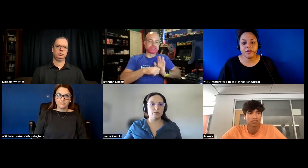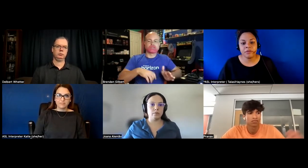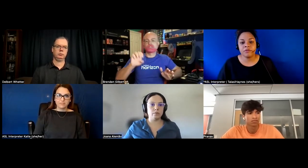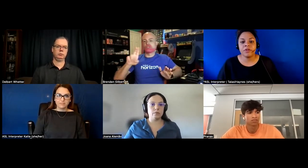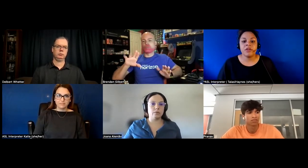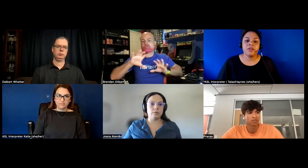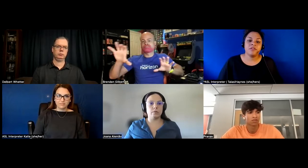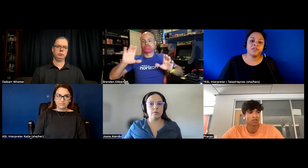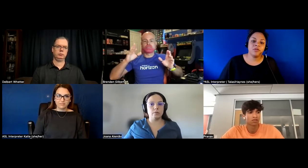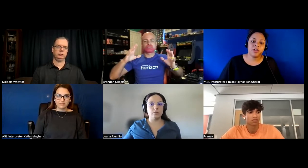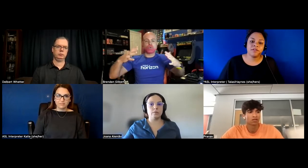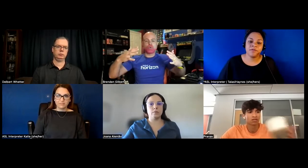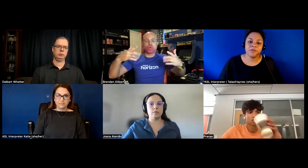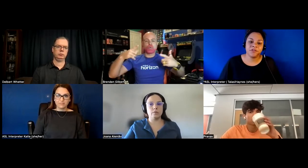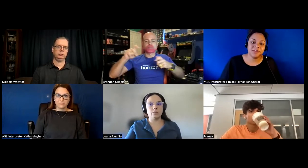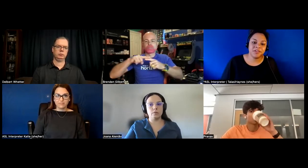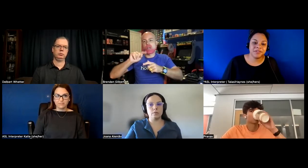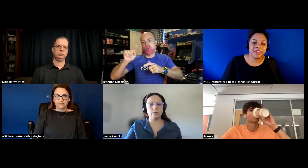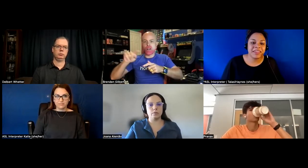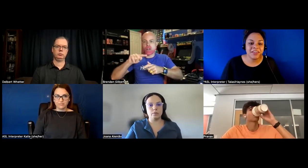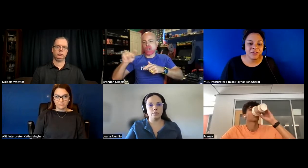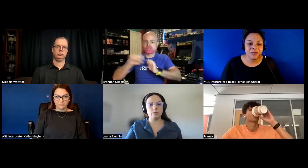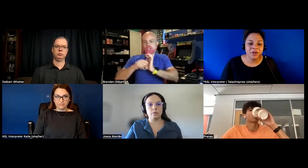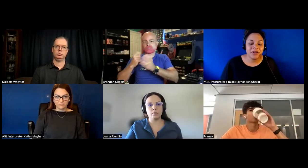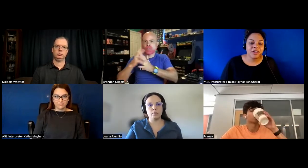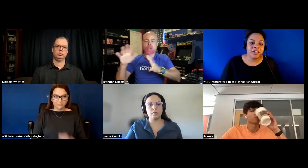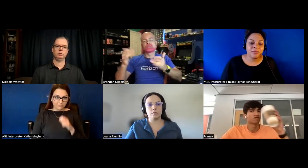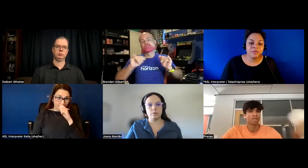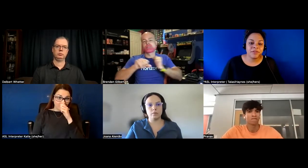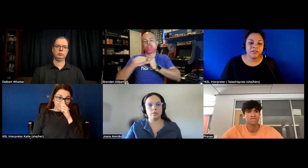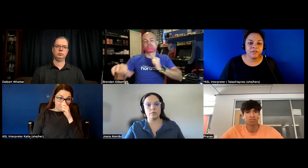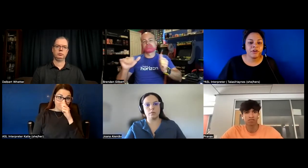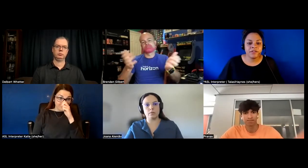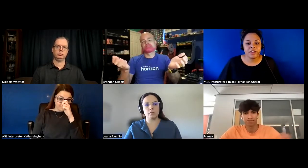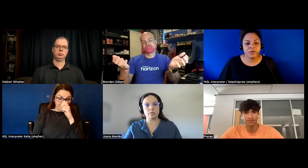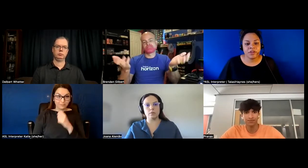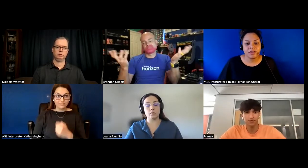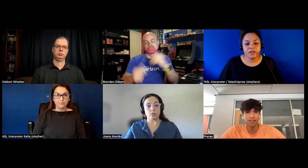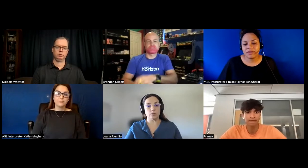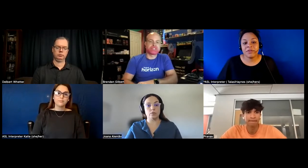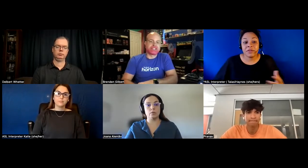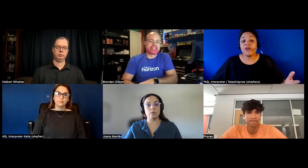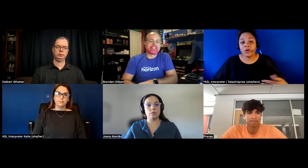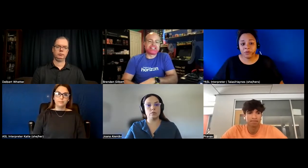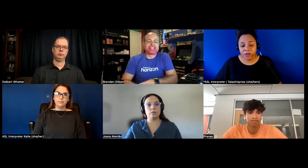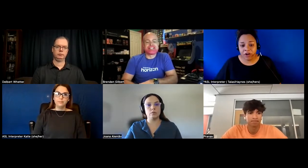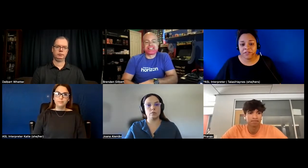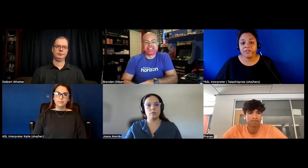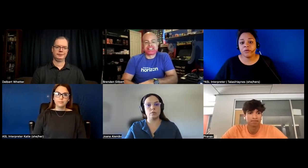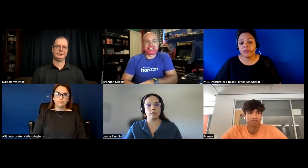some so it's the u.s versus the eu um and the various states within going through that process going through